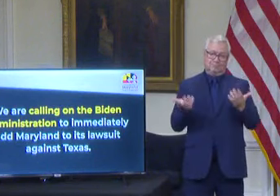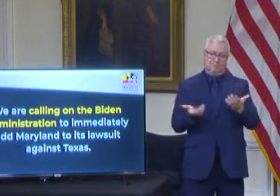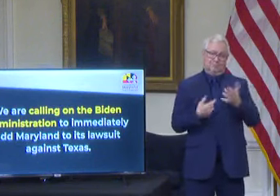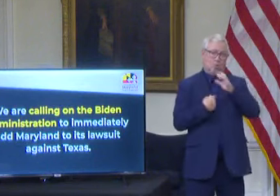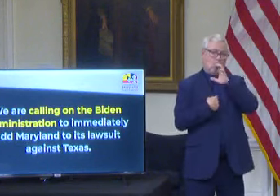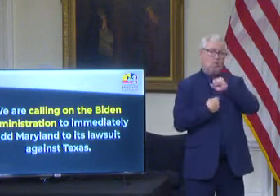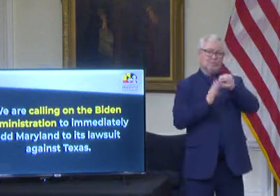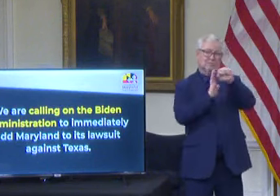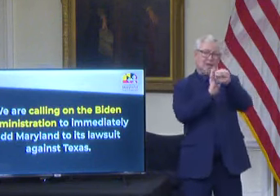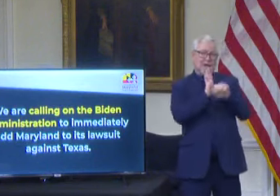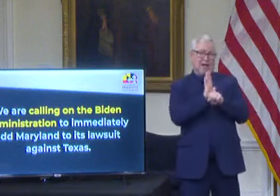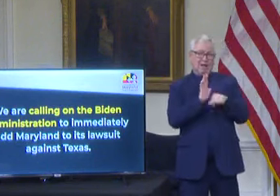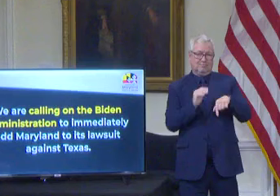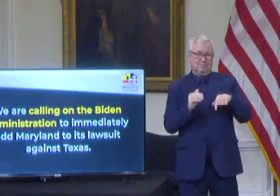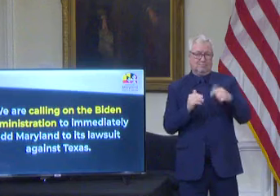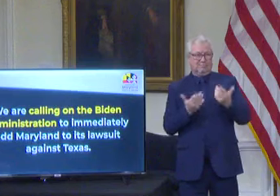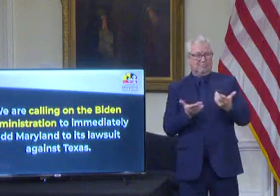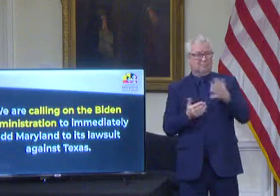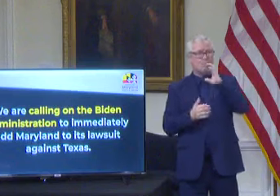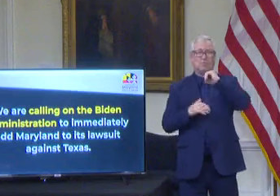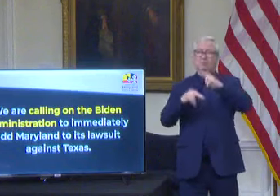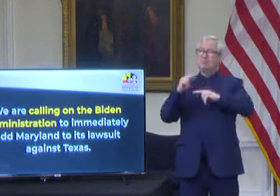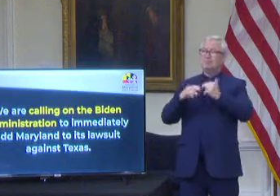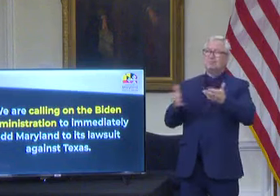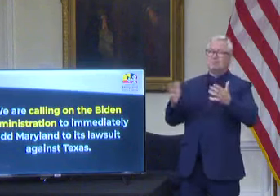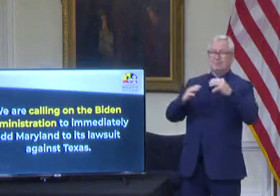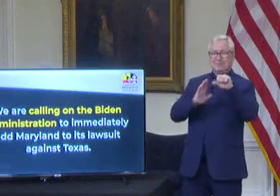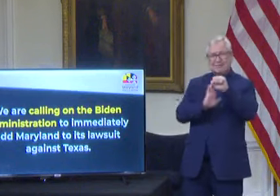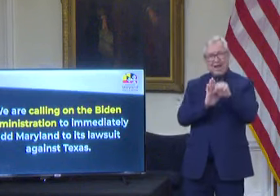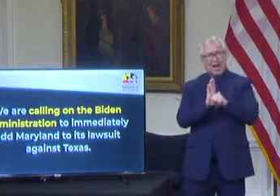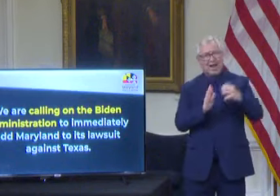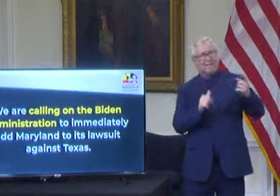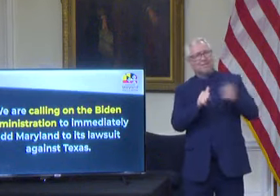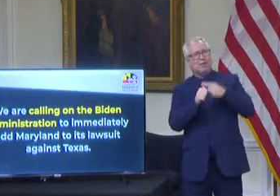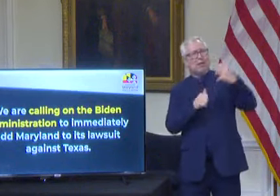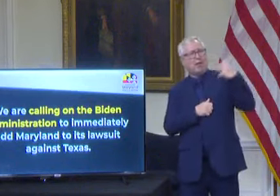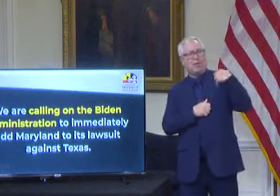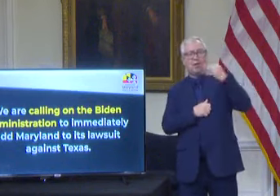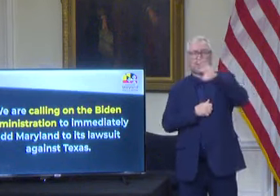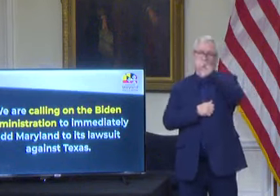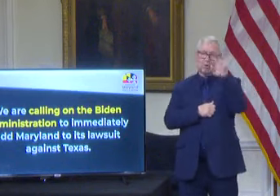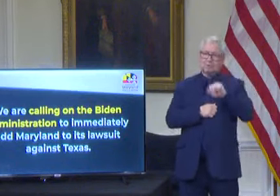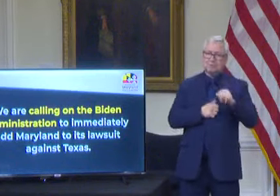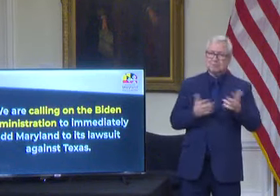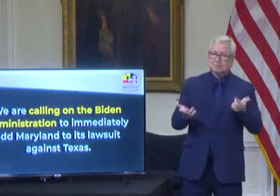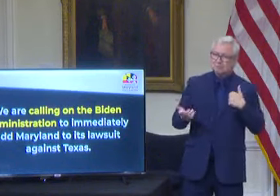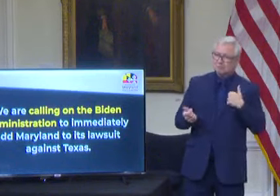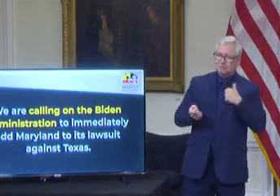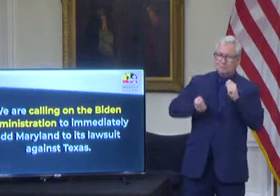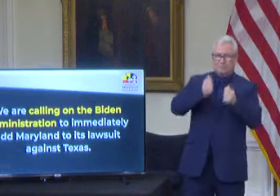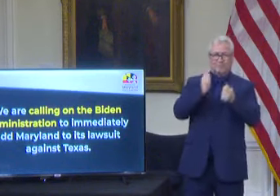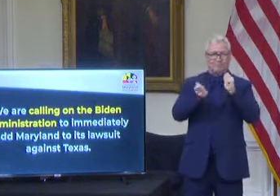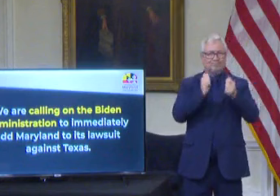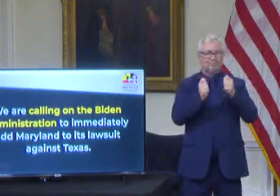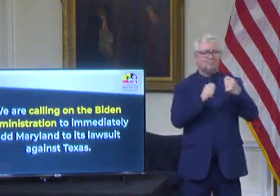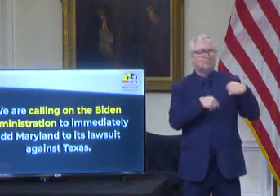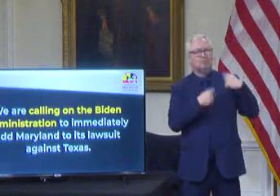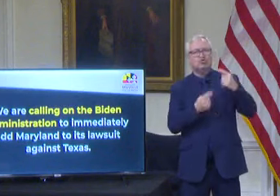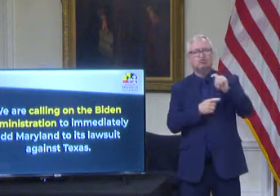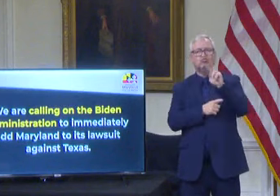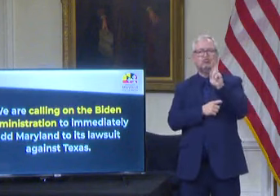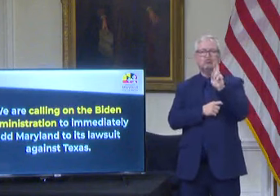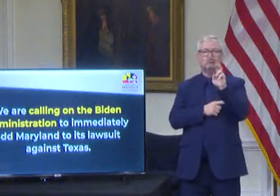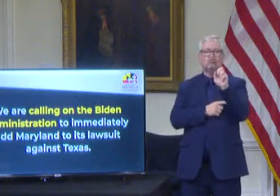that served as the first capital of the United States, where we ratified the Treaty of Paris, ending the